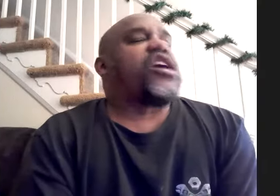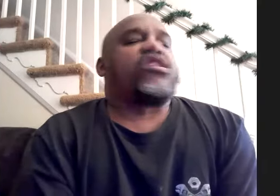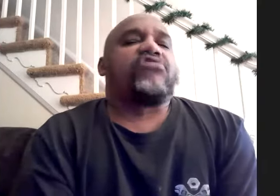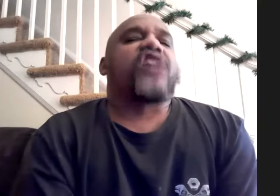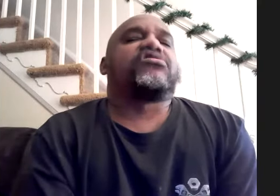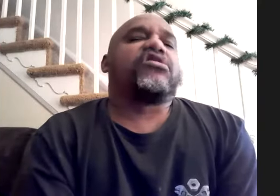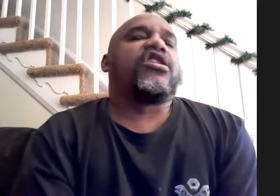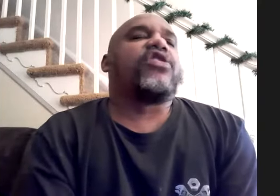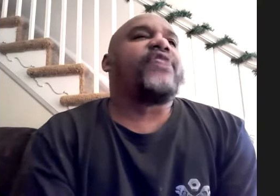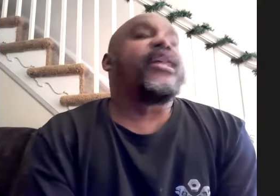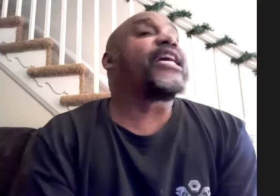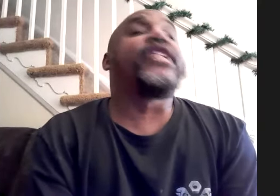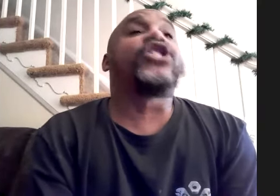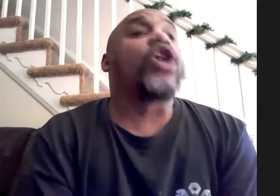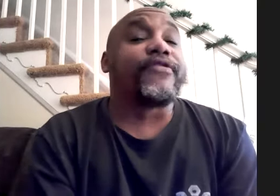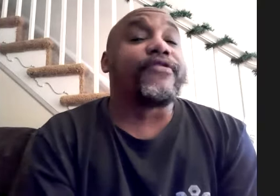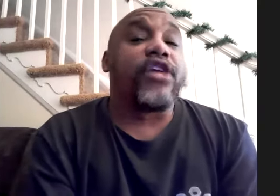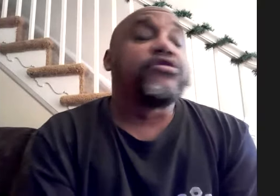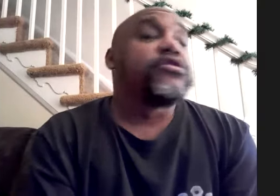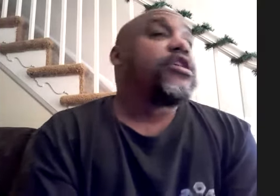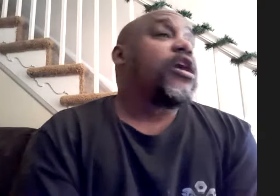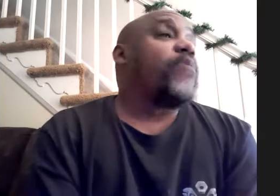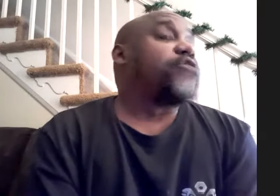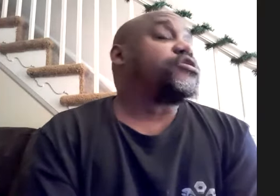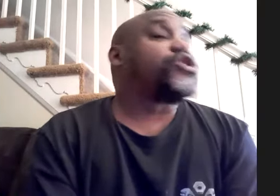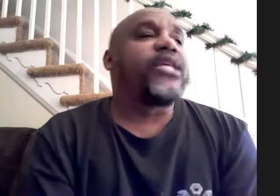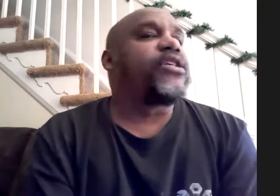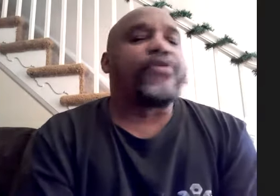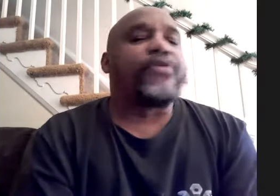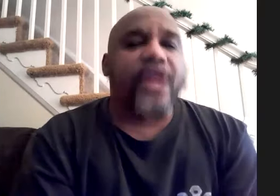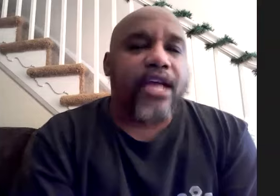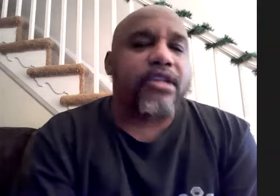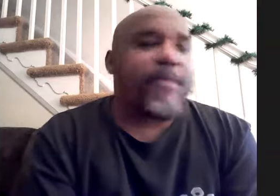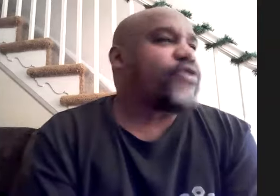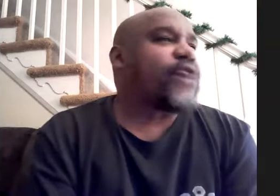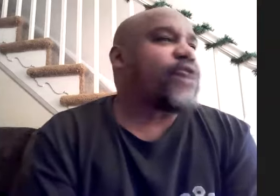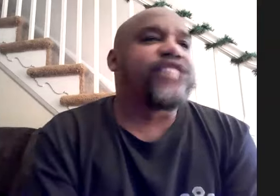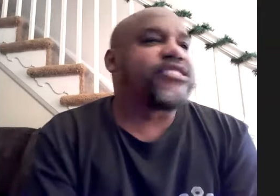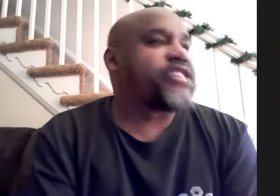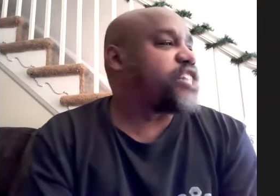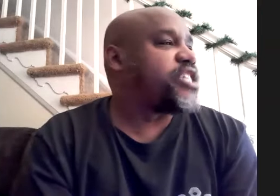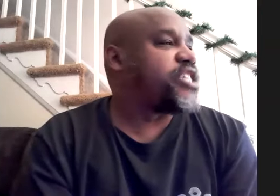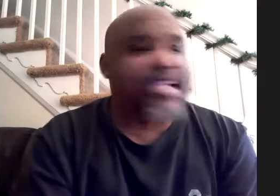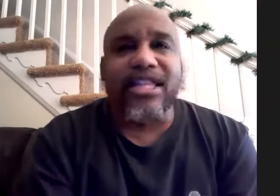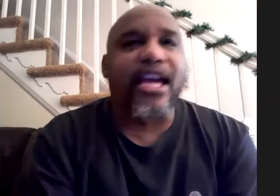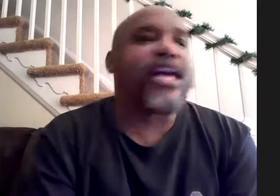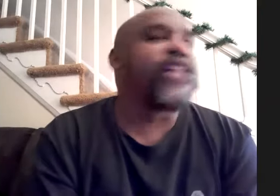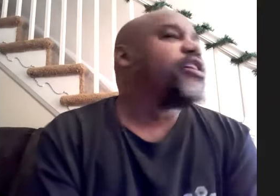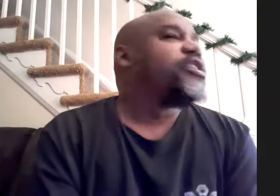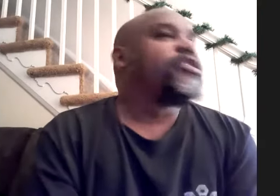okay you know and then again getting to talk to vernon about so many different things about the ronald shannon jackson thing and the different